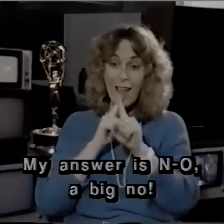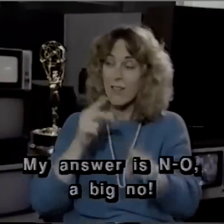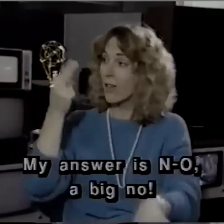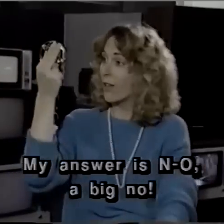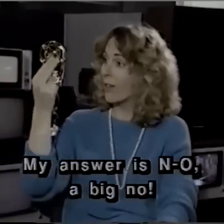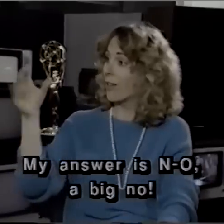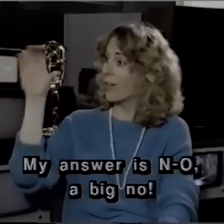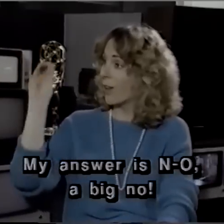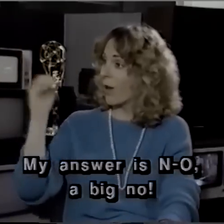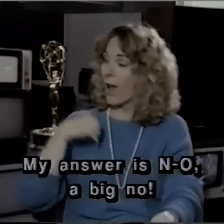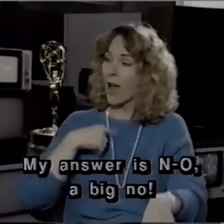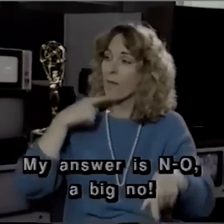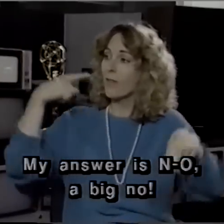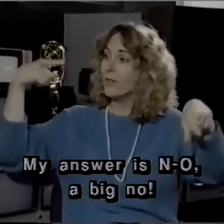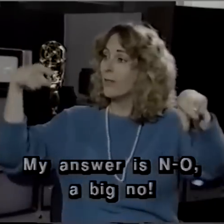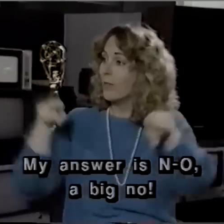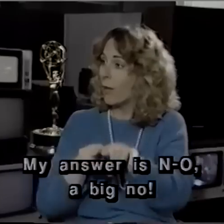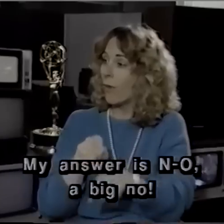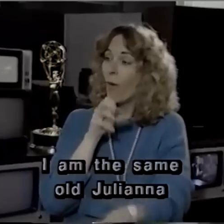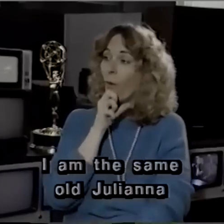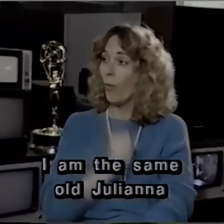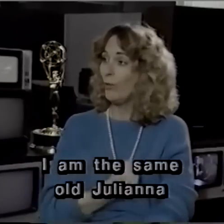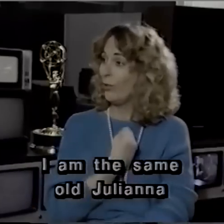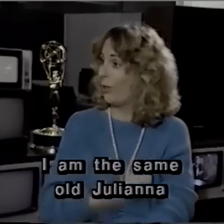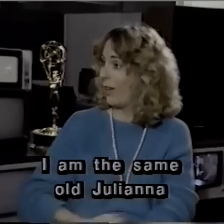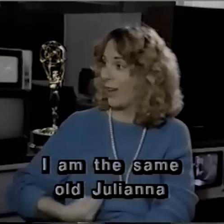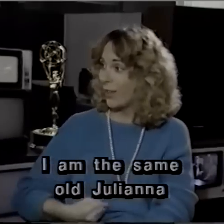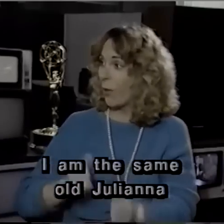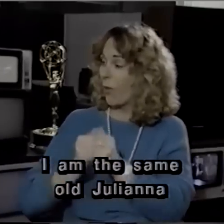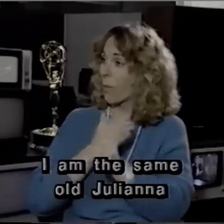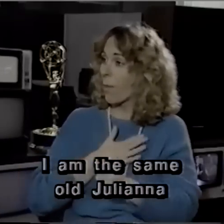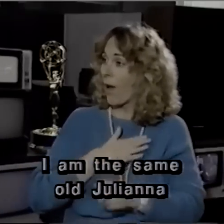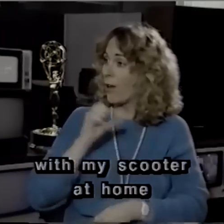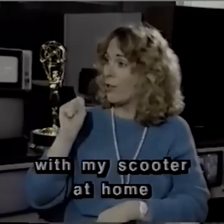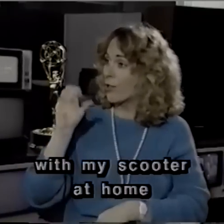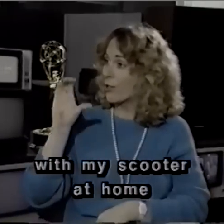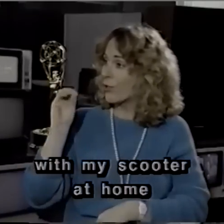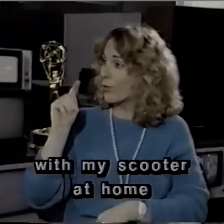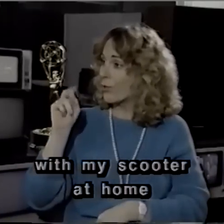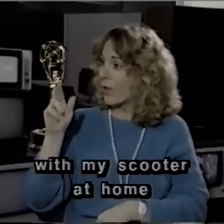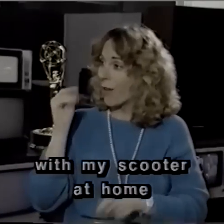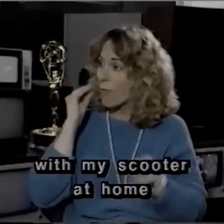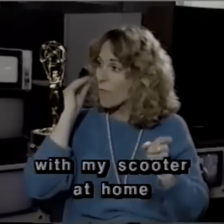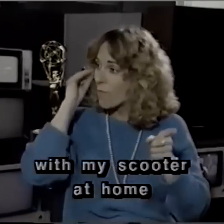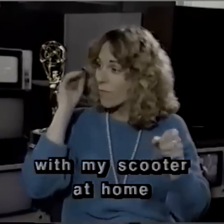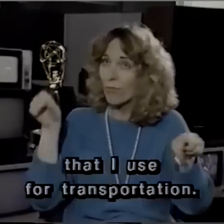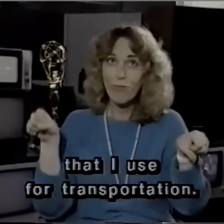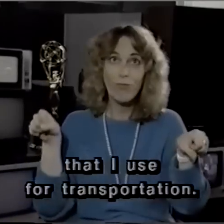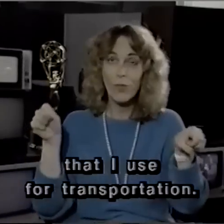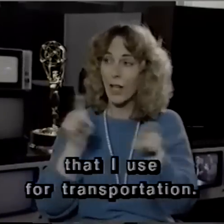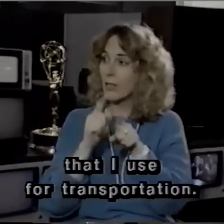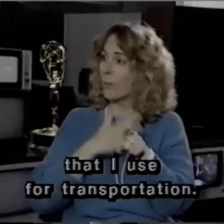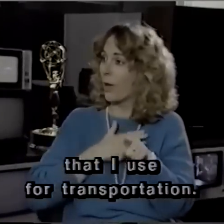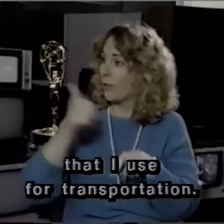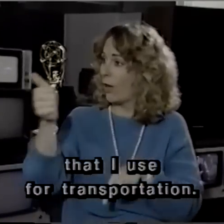big no. I'm the same old Juliana with my scooter at home that I use for transportation.